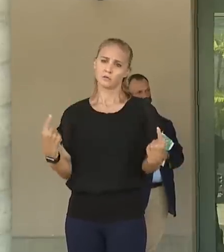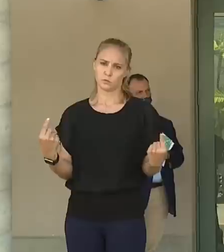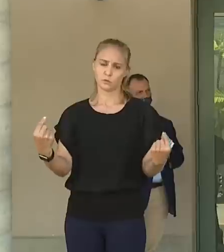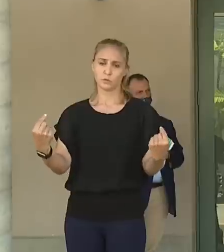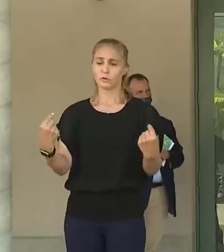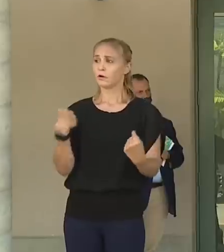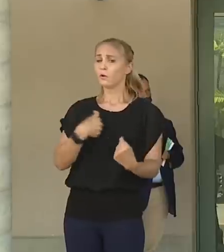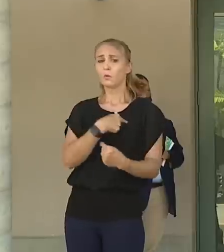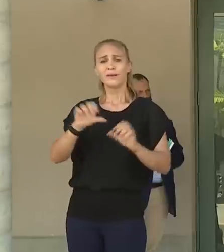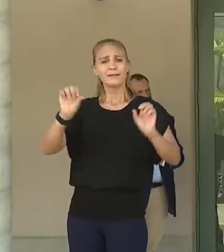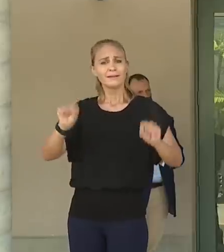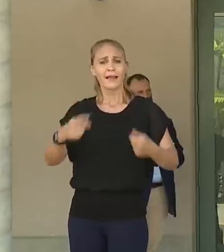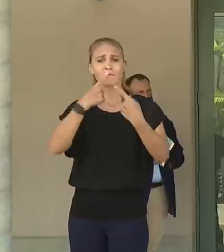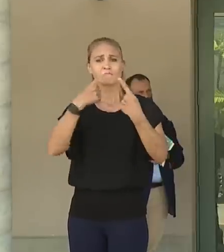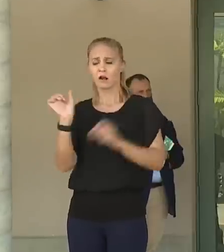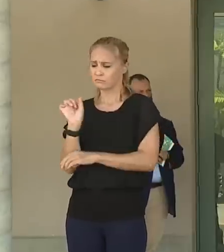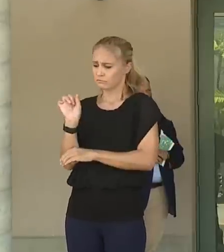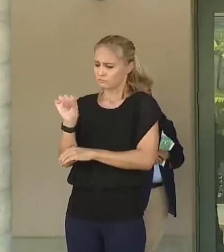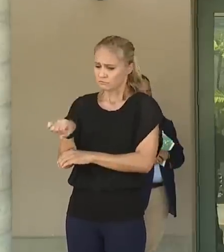We can get through this.